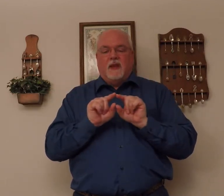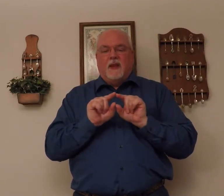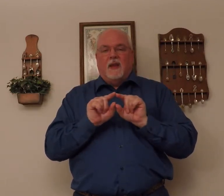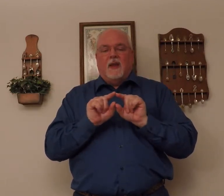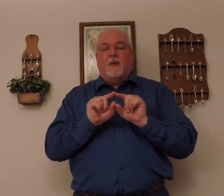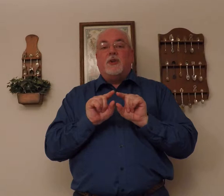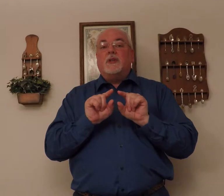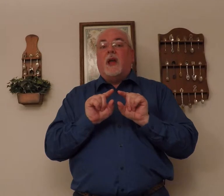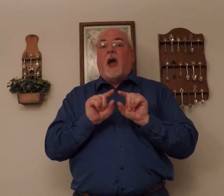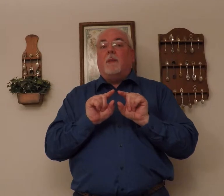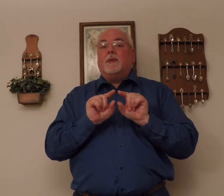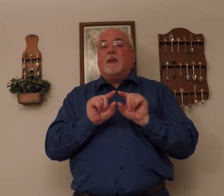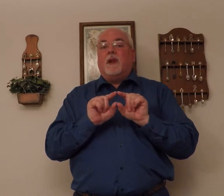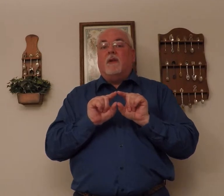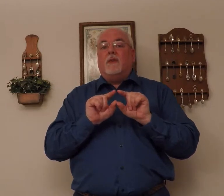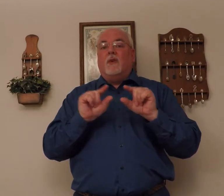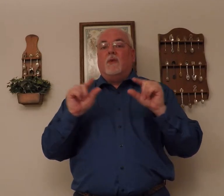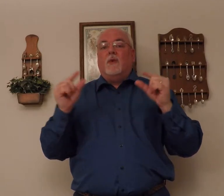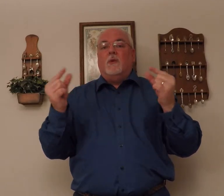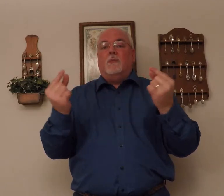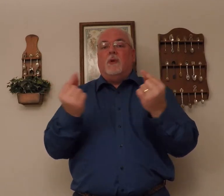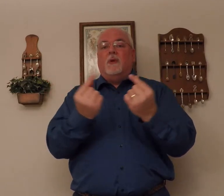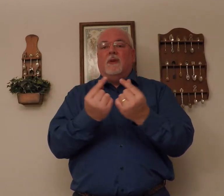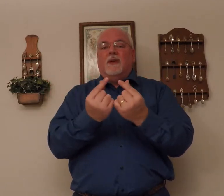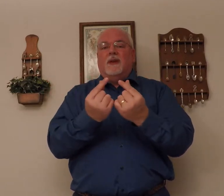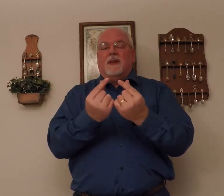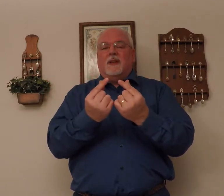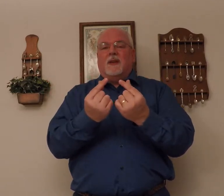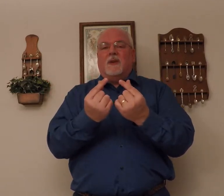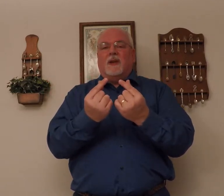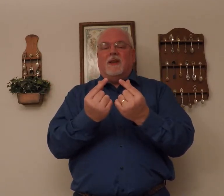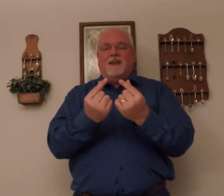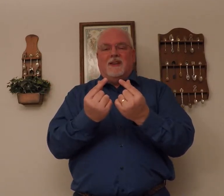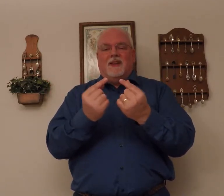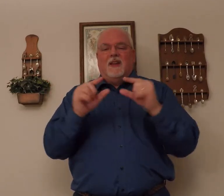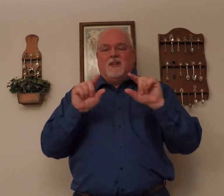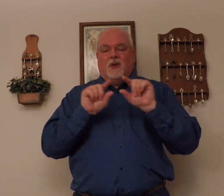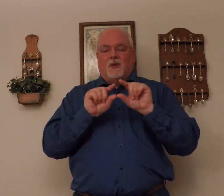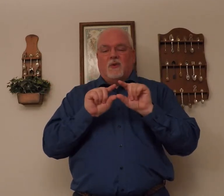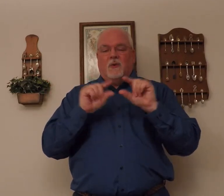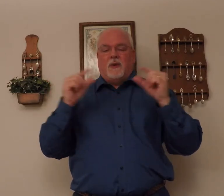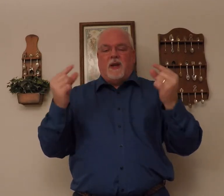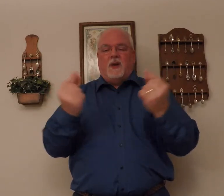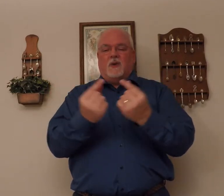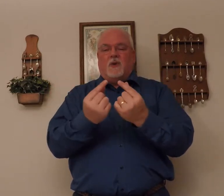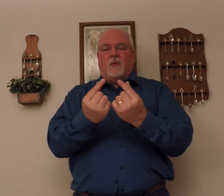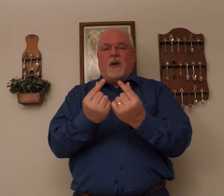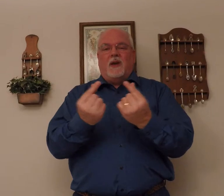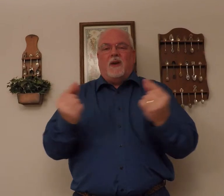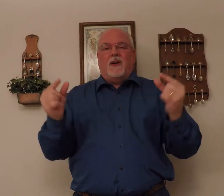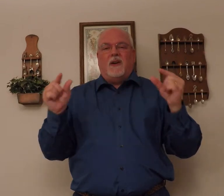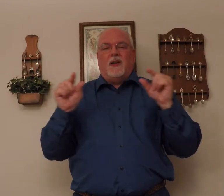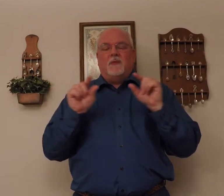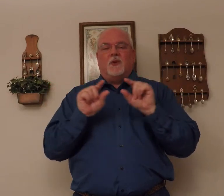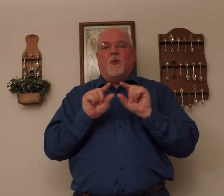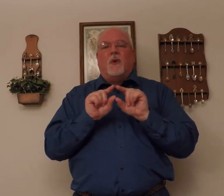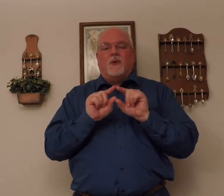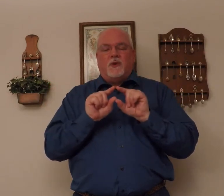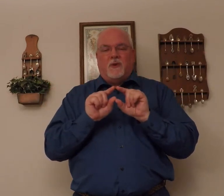Which is the opposite of group. Okay. So group kind of goes one way. Garden comes towards you.